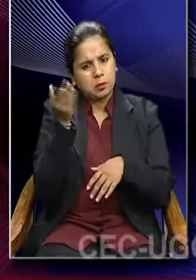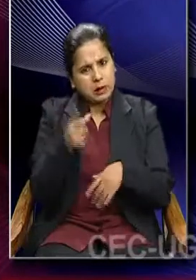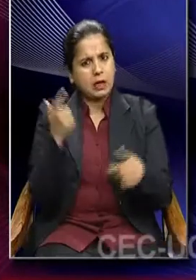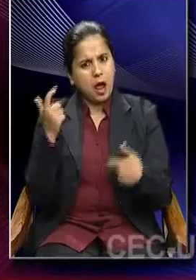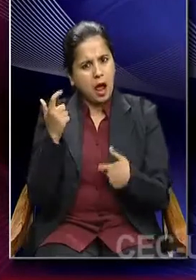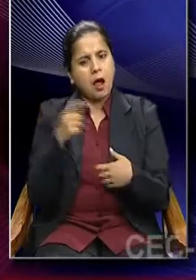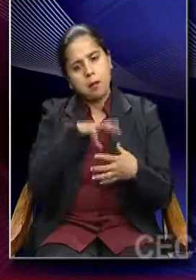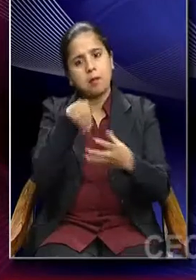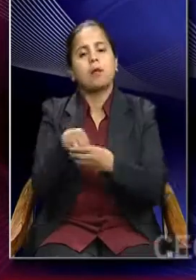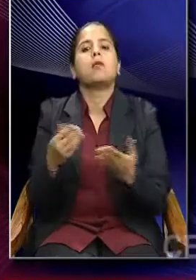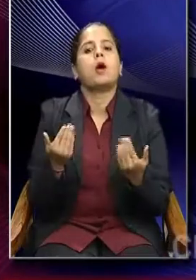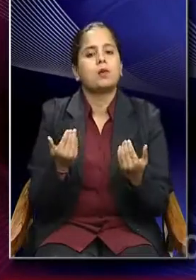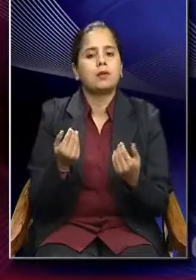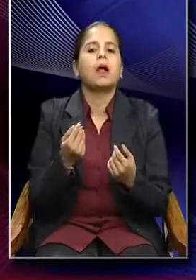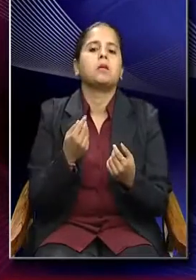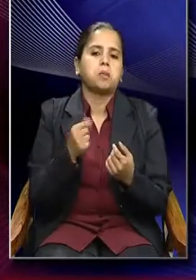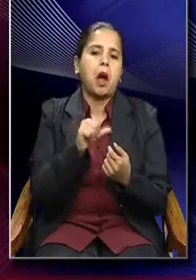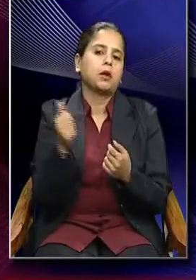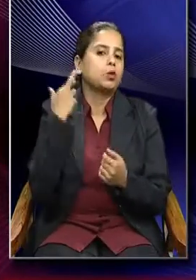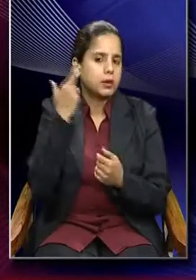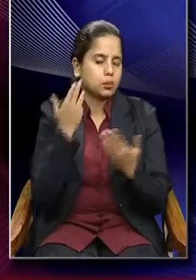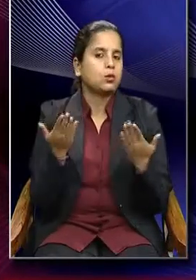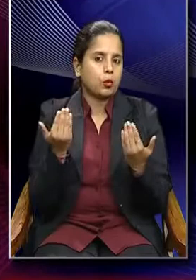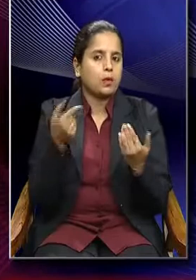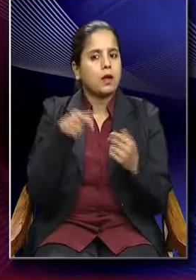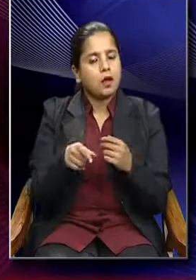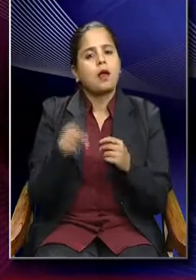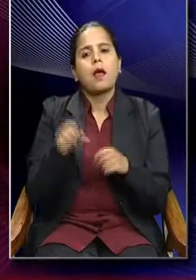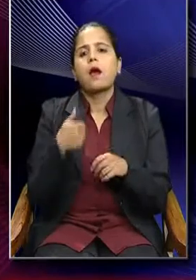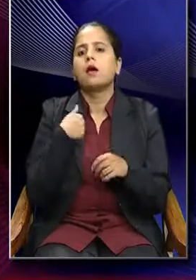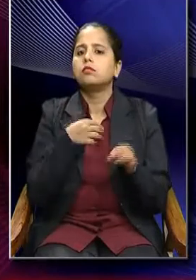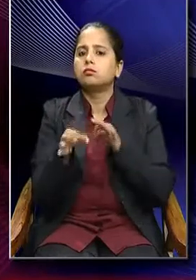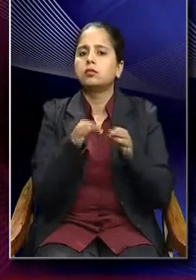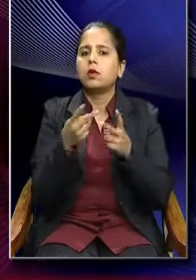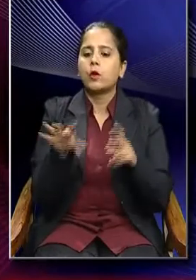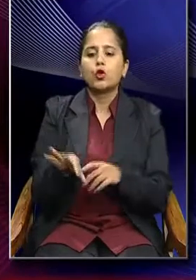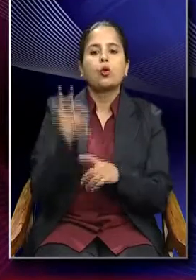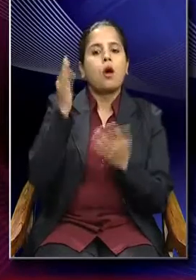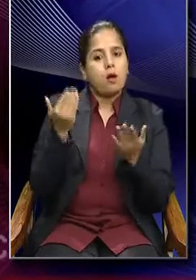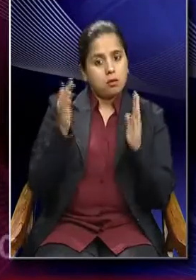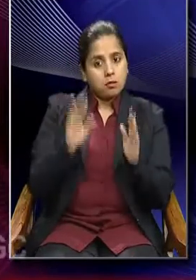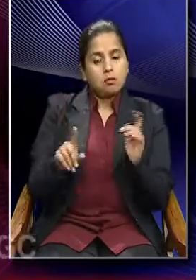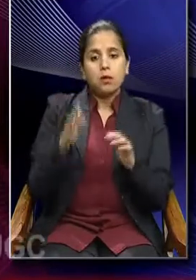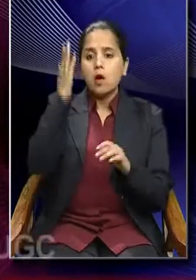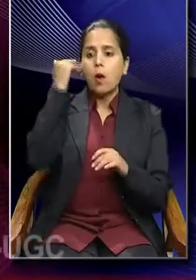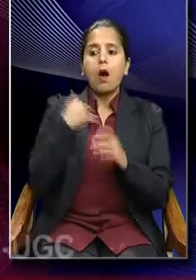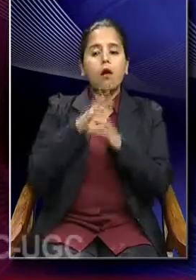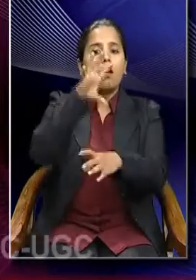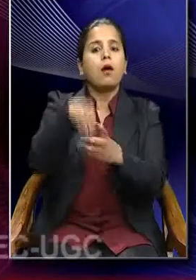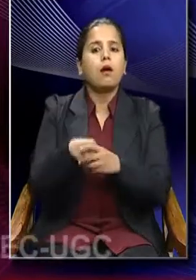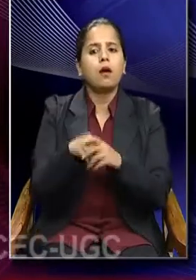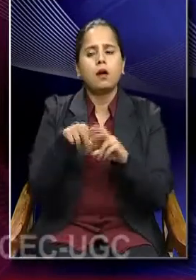of the army. So, that is how we are able to differentiate between the choice available and react